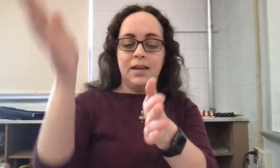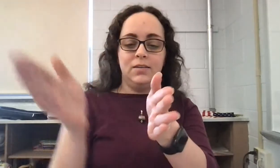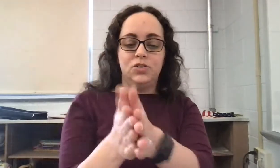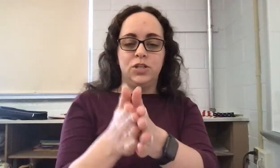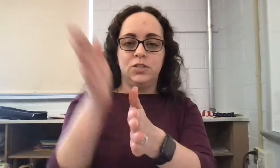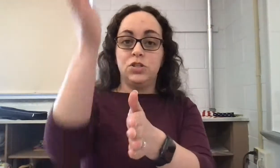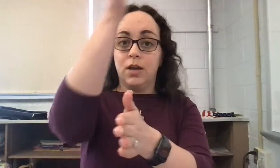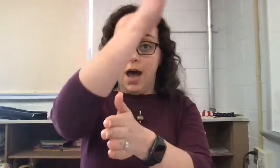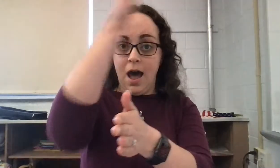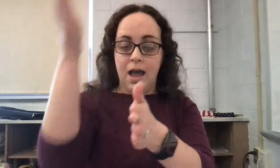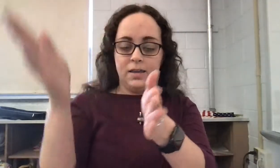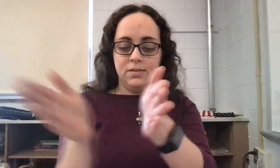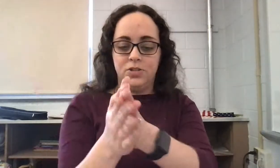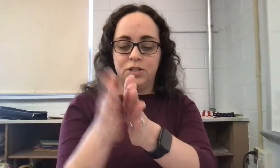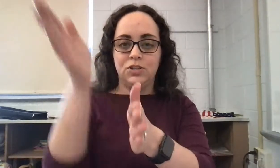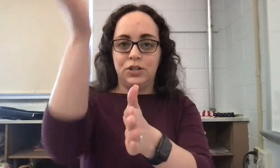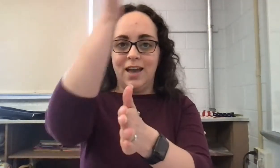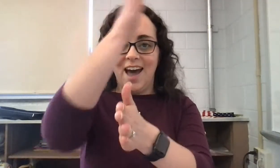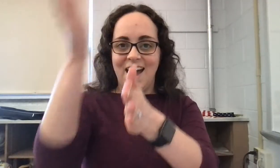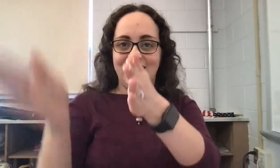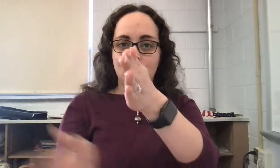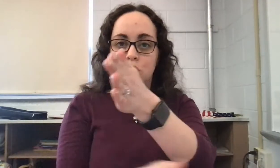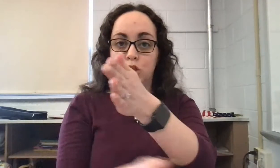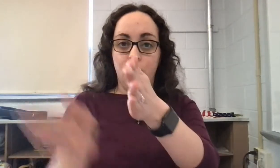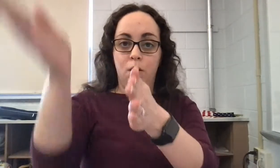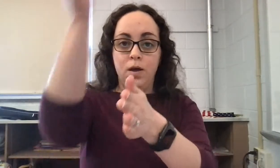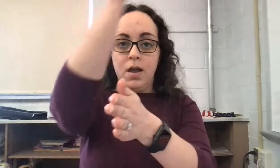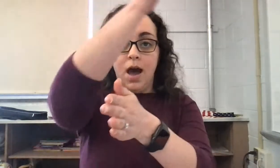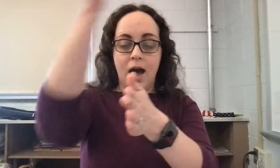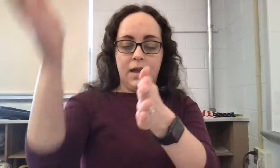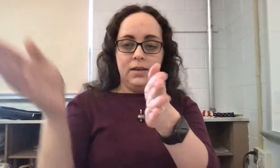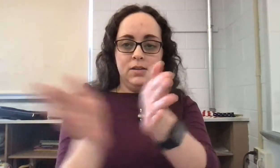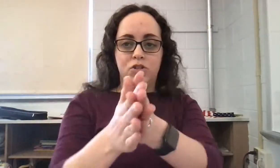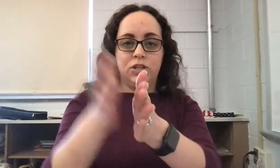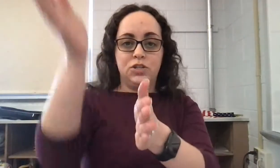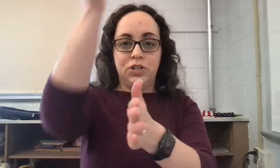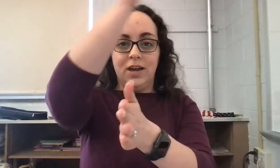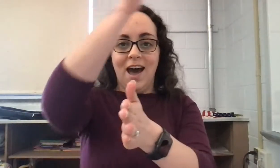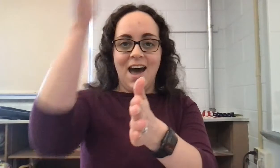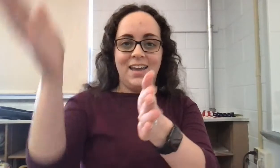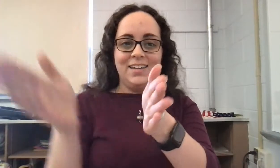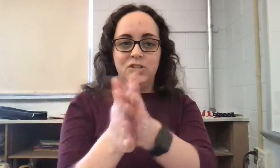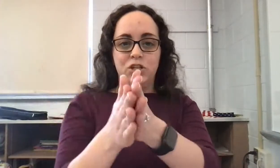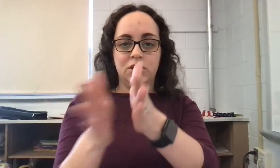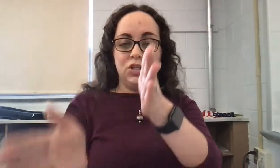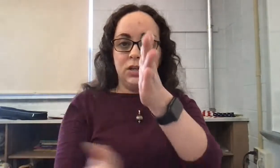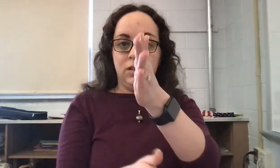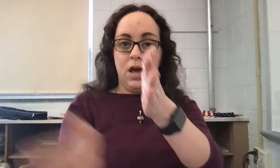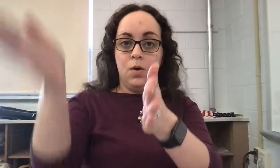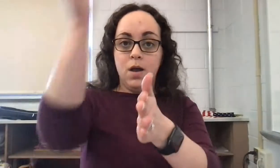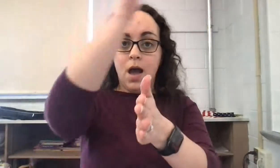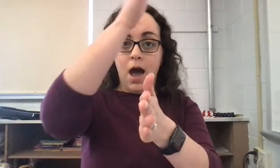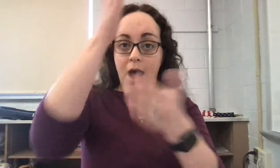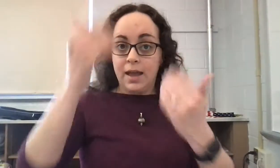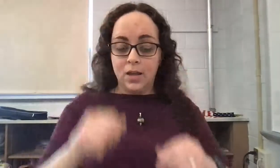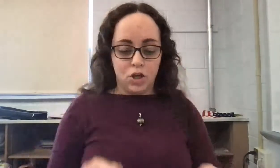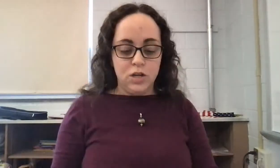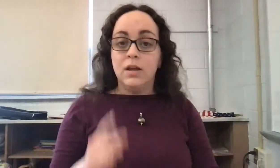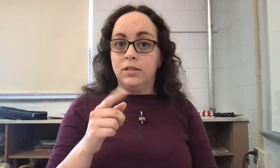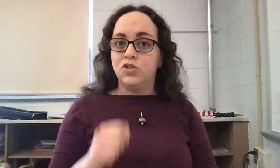chicka chicka high chicka chicka high low high chicka chicka high chicka chicka low high good let's try